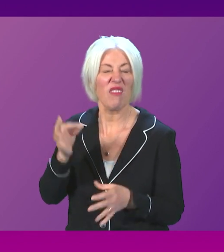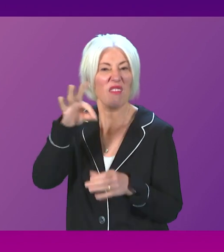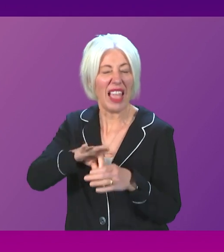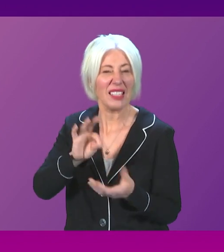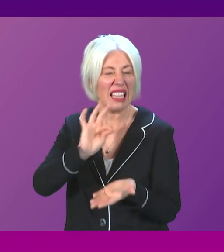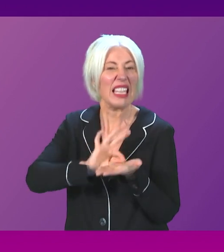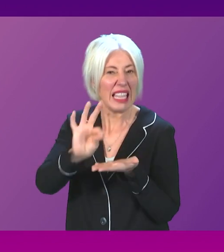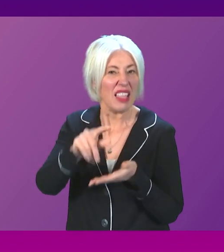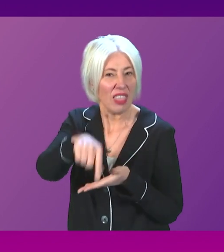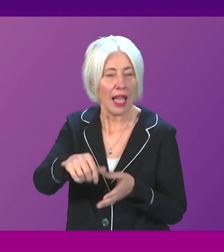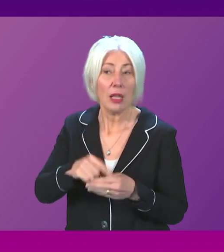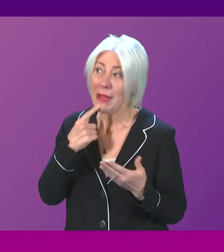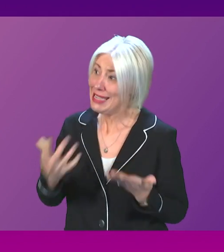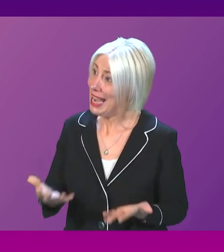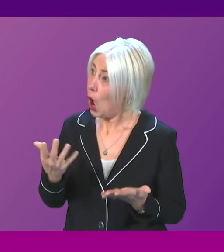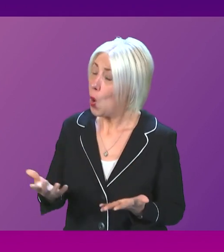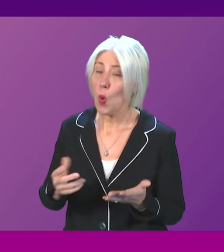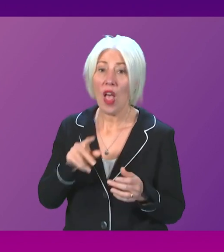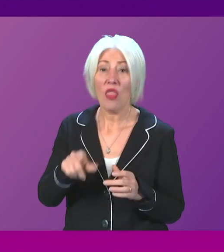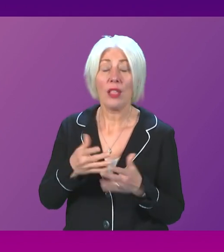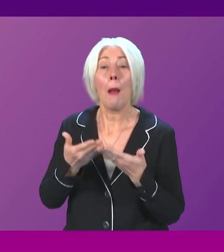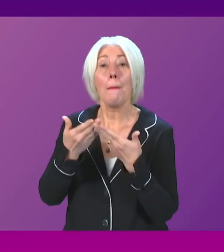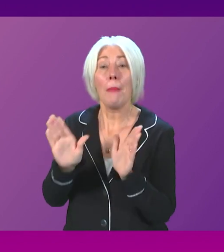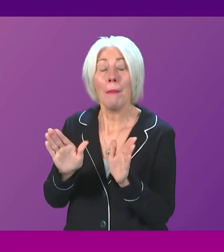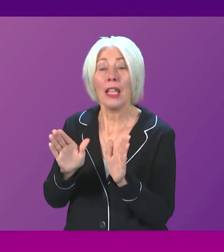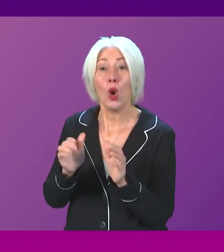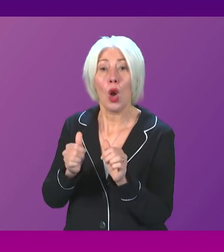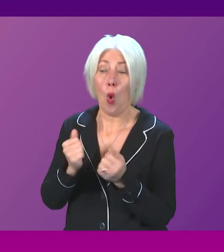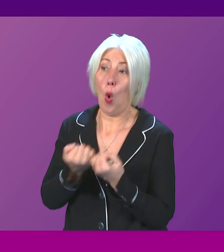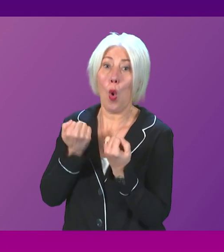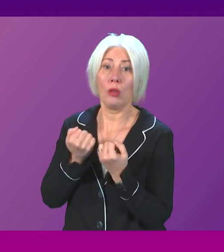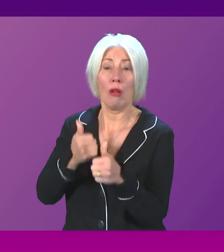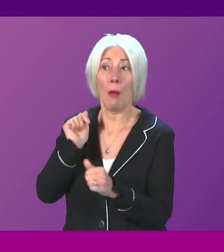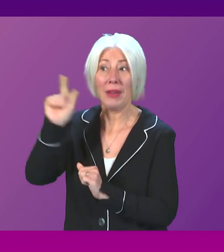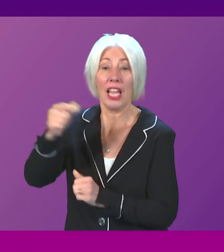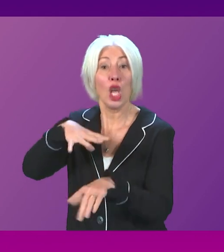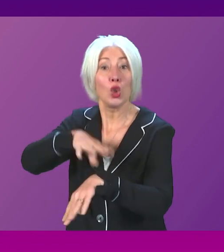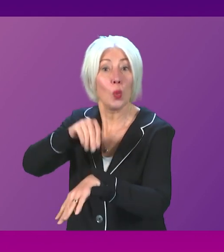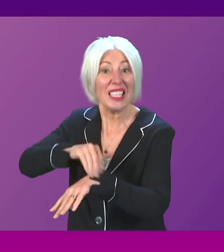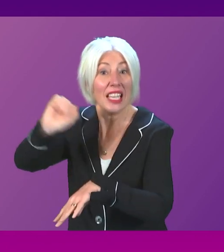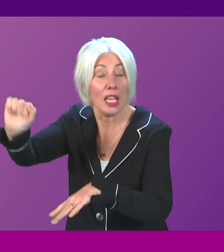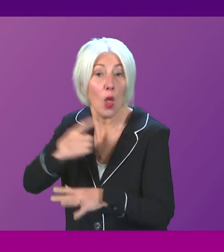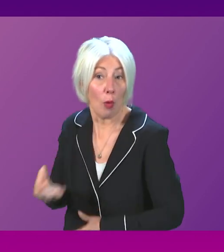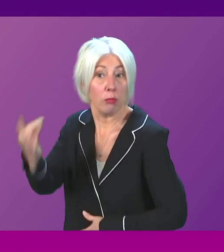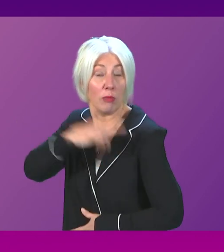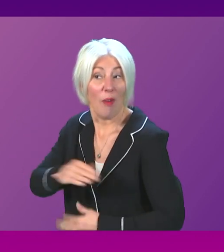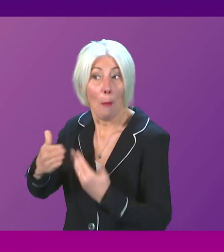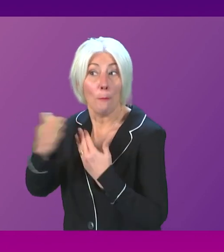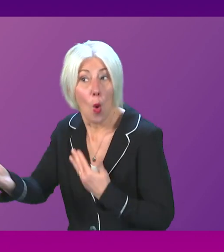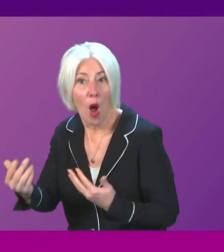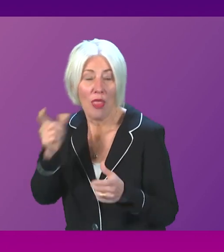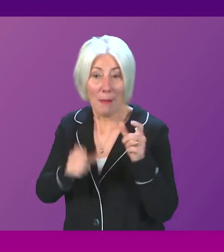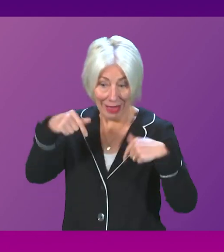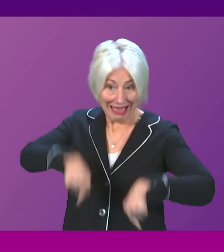situation where Vattenfall, a publicly owned company in Sweden, will profit more than taxpayers here. First Minister,